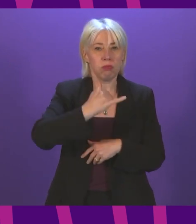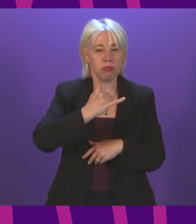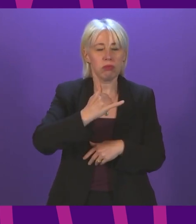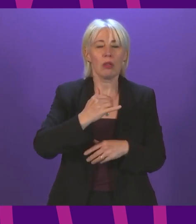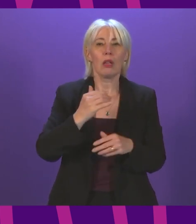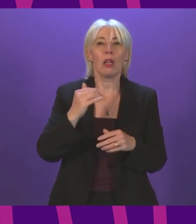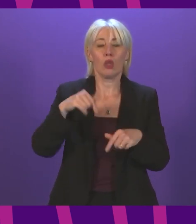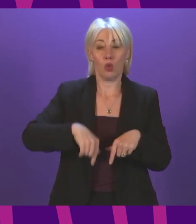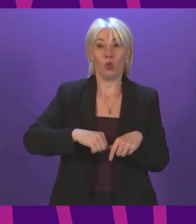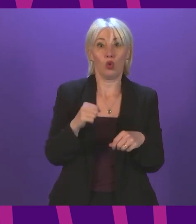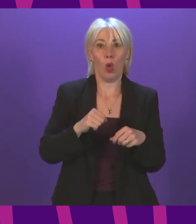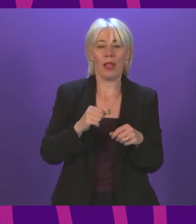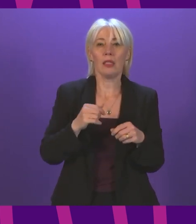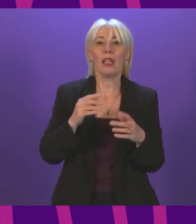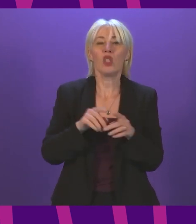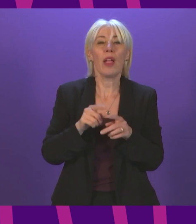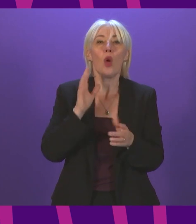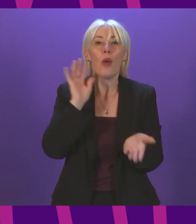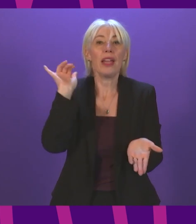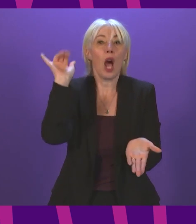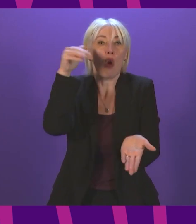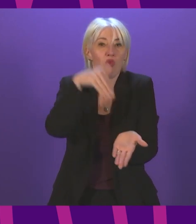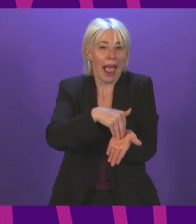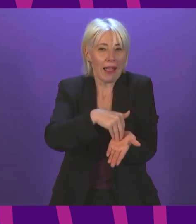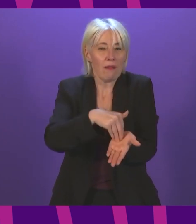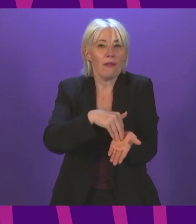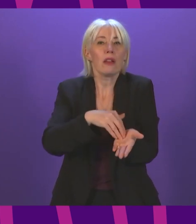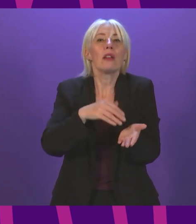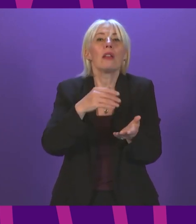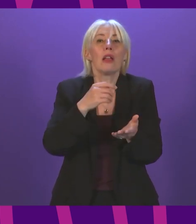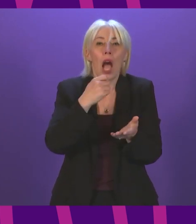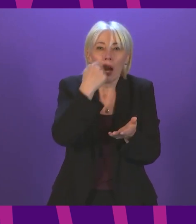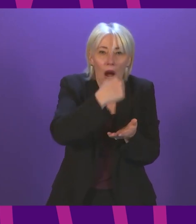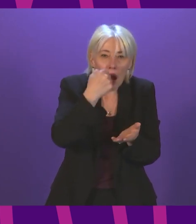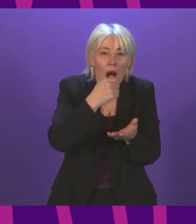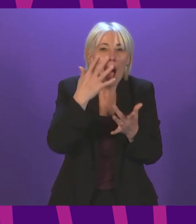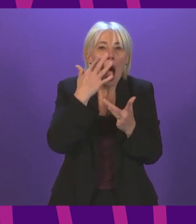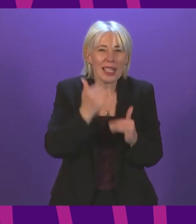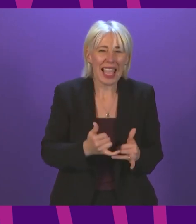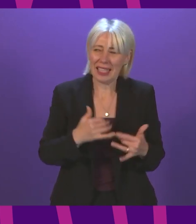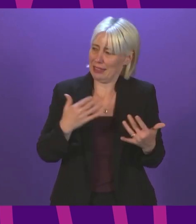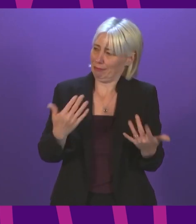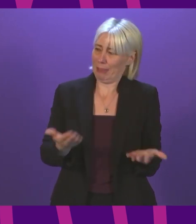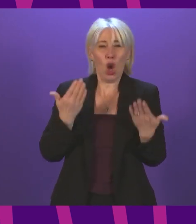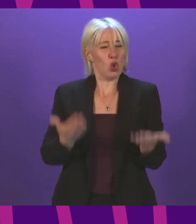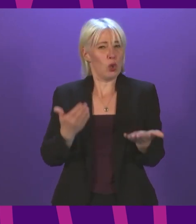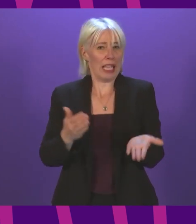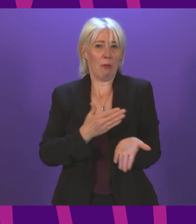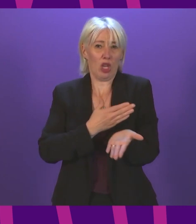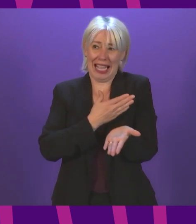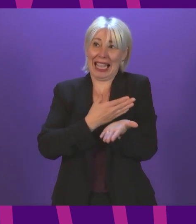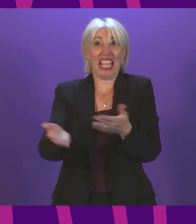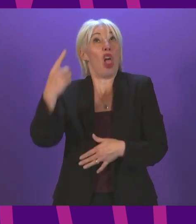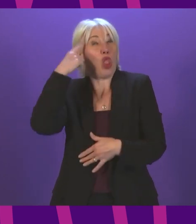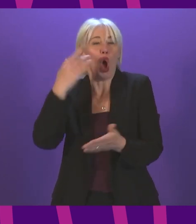and testing when somebody arrives here from other countries. I have tried frankly today to set out the very